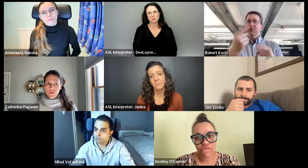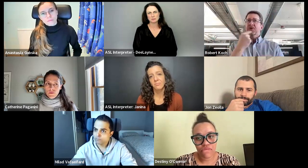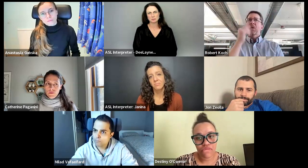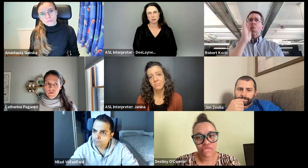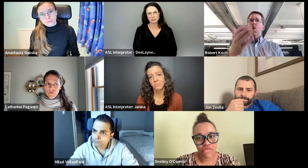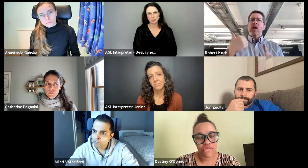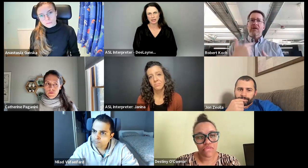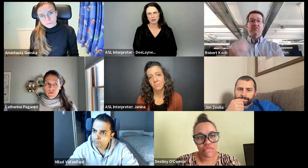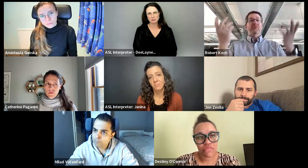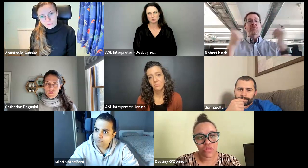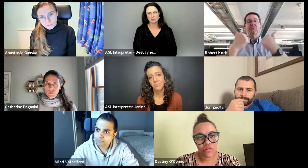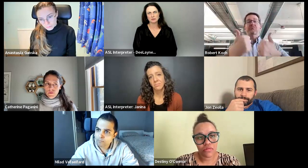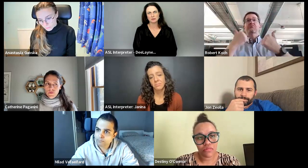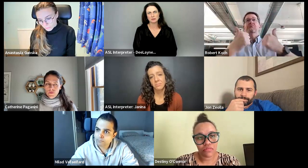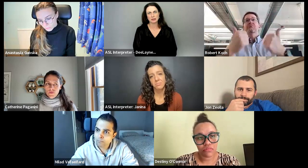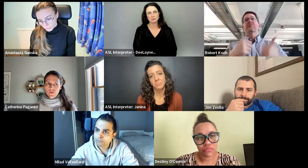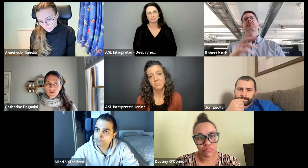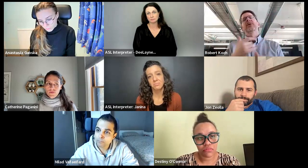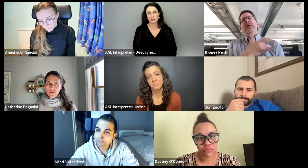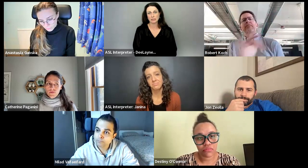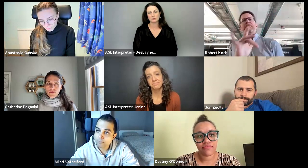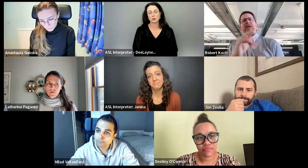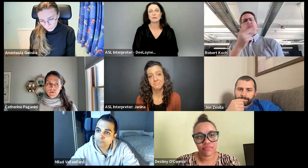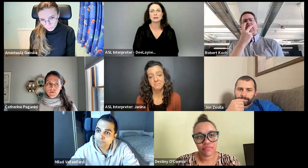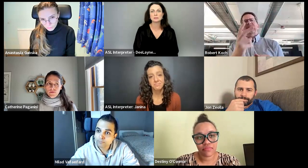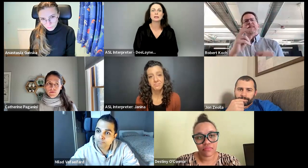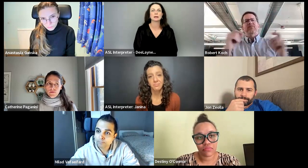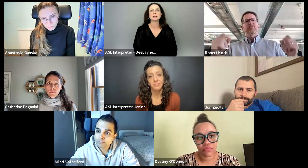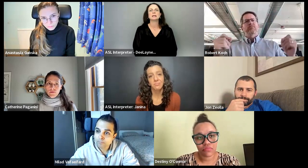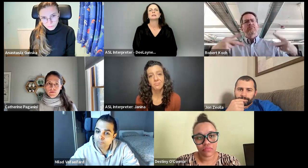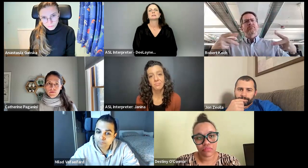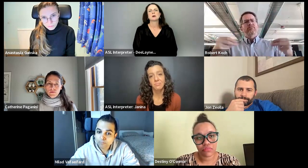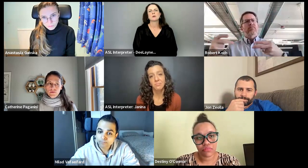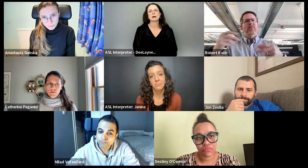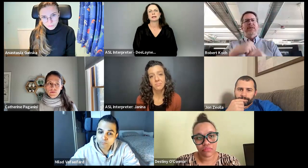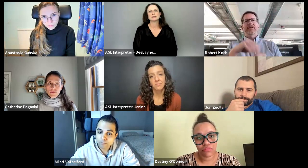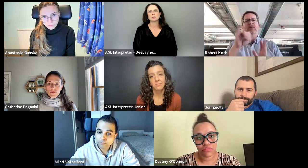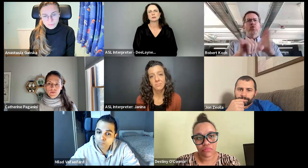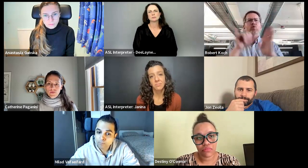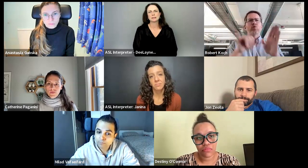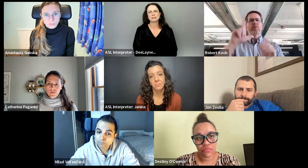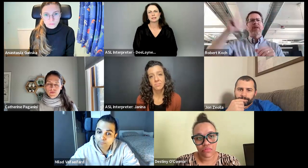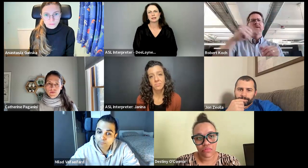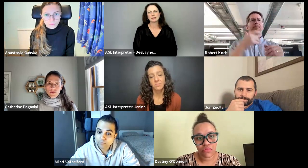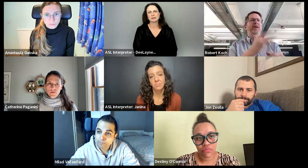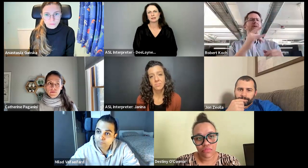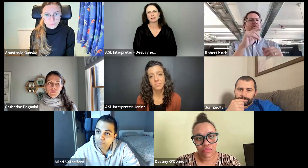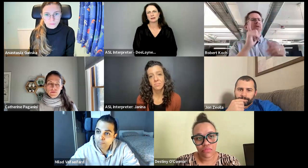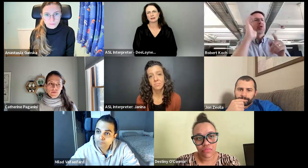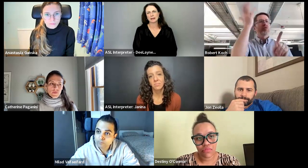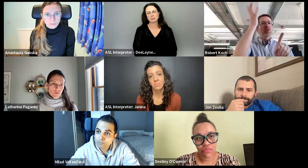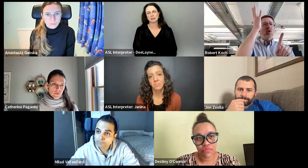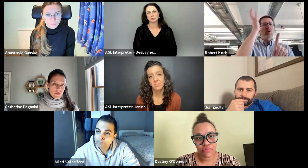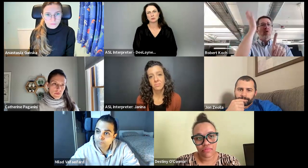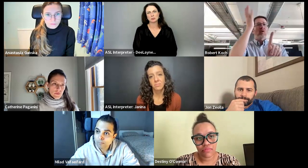There will be some surprise breakouts. But I didn't know about that. anyway. So, I guess we'll be seeing the